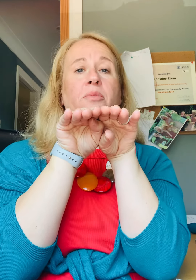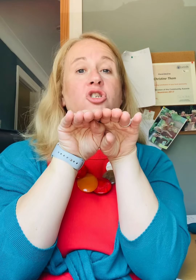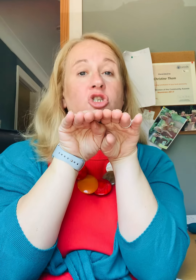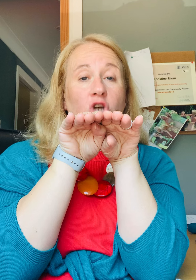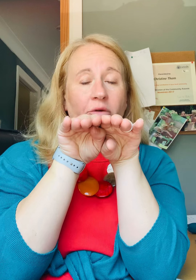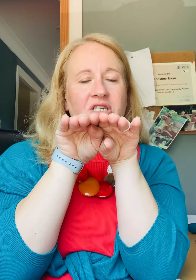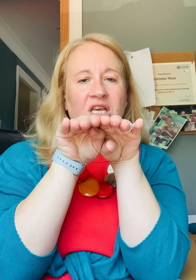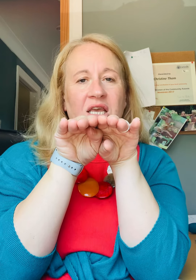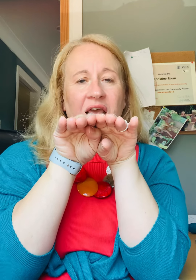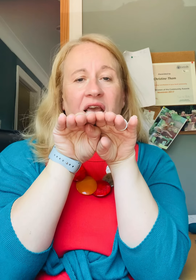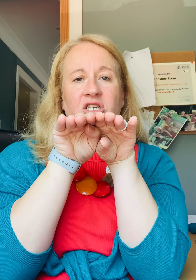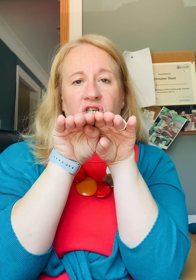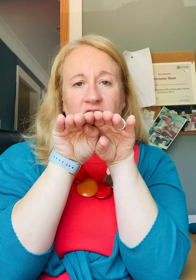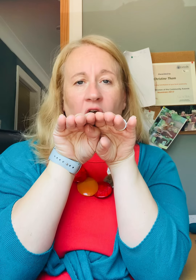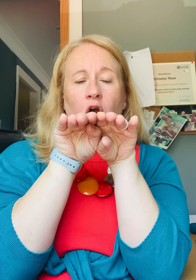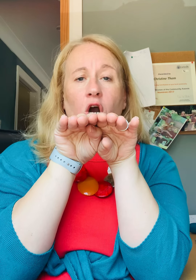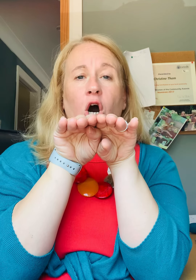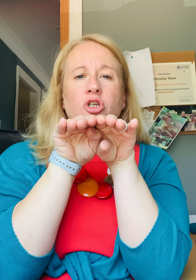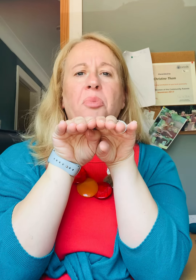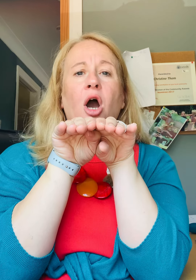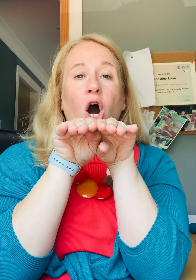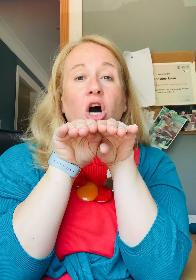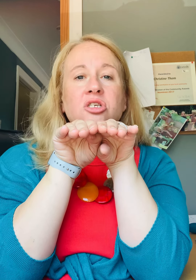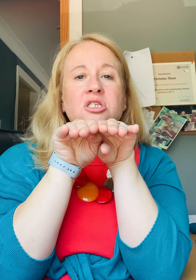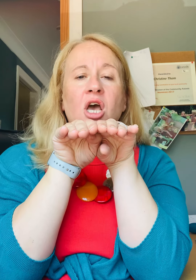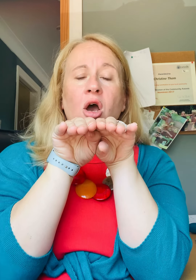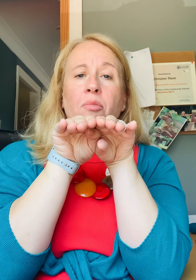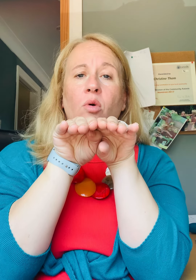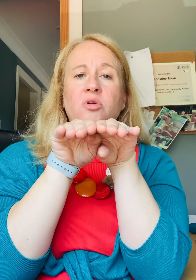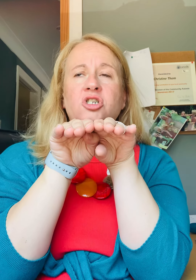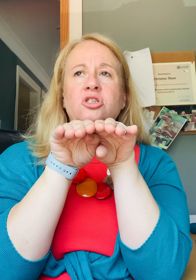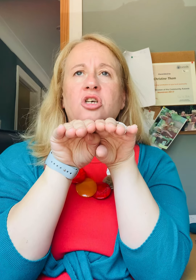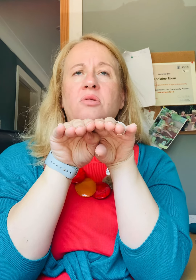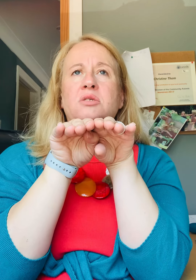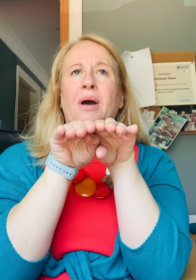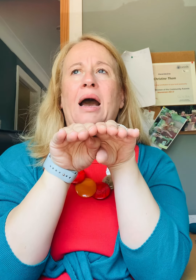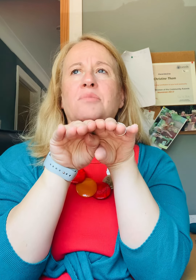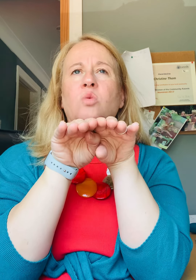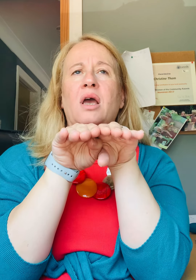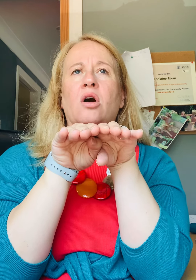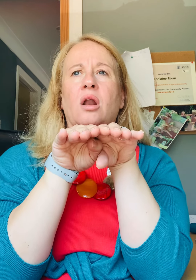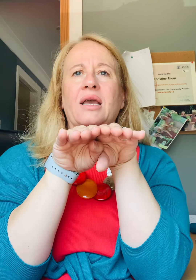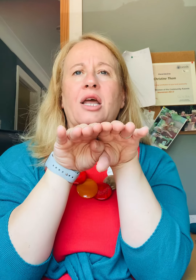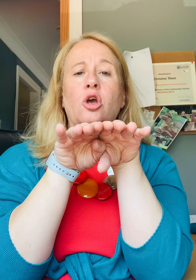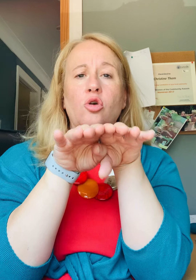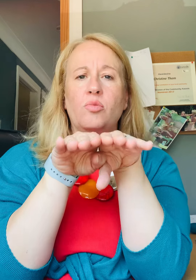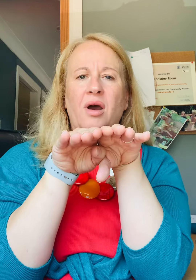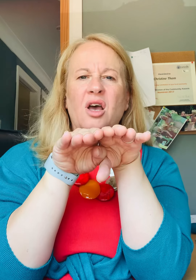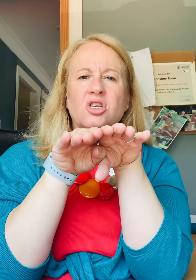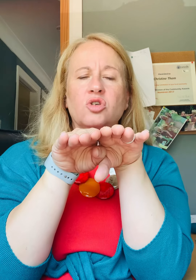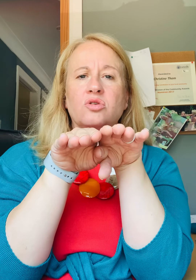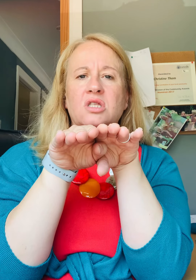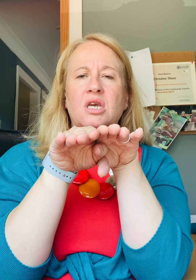majority is just can't be asked. But what we should do is perhaps work on like an Uber sort of thing.